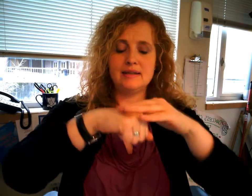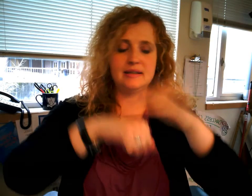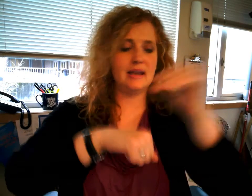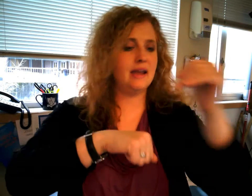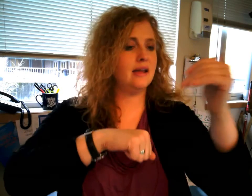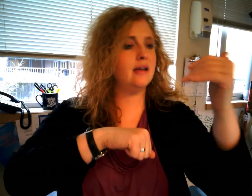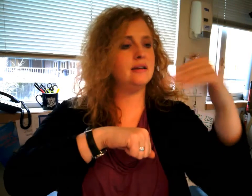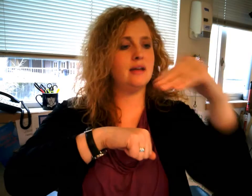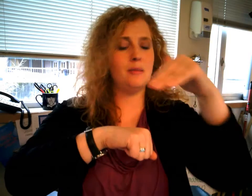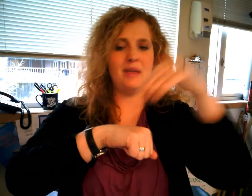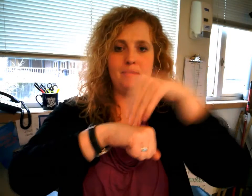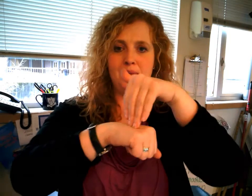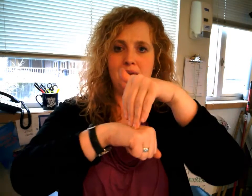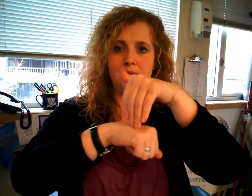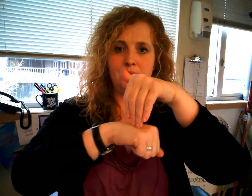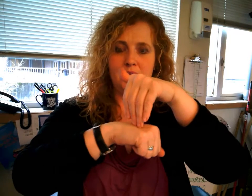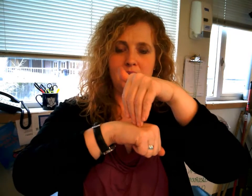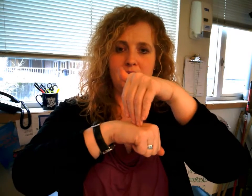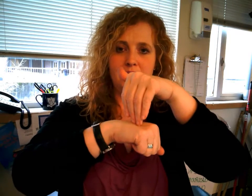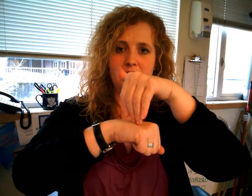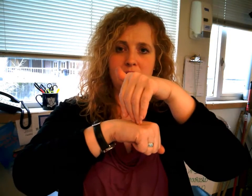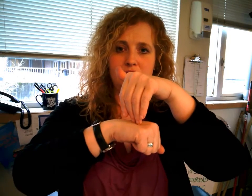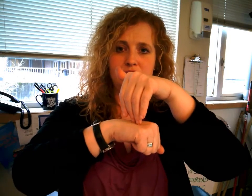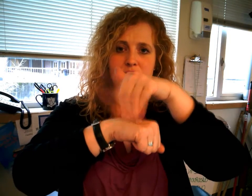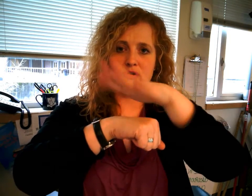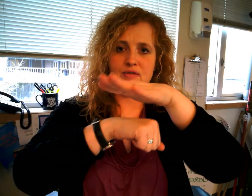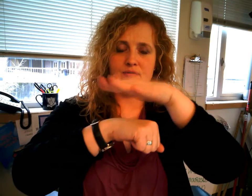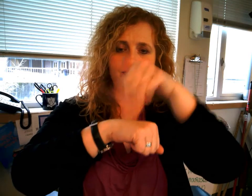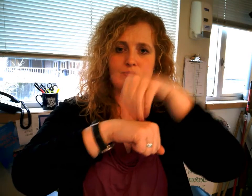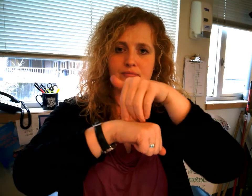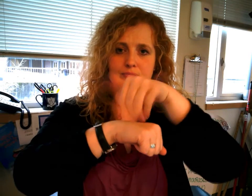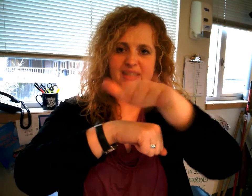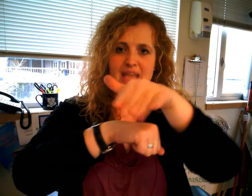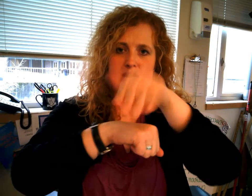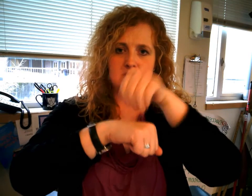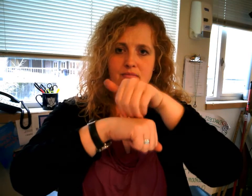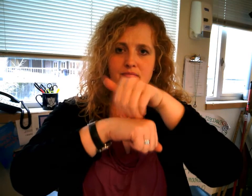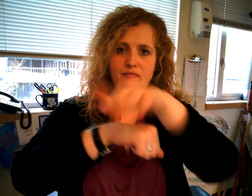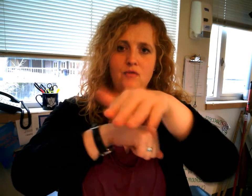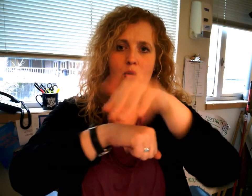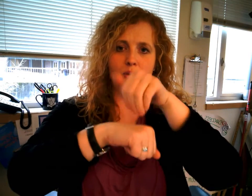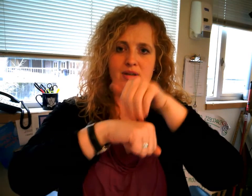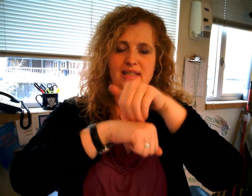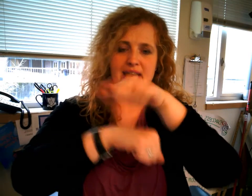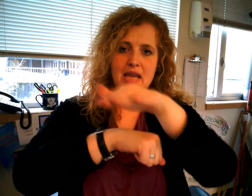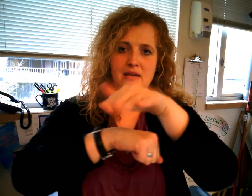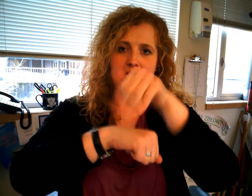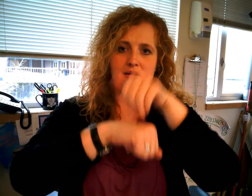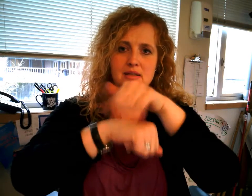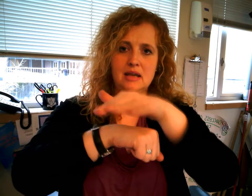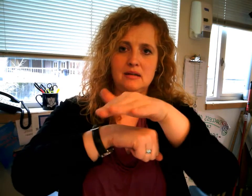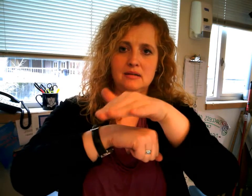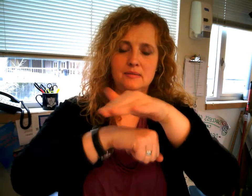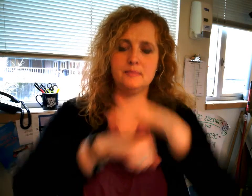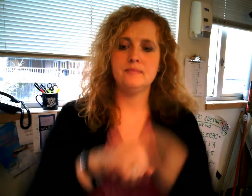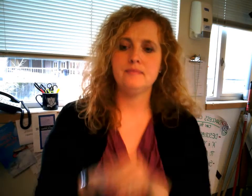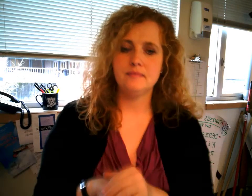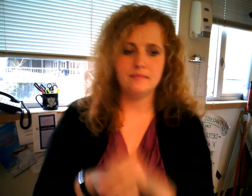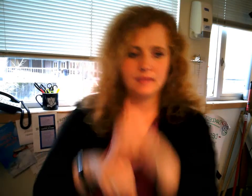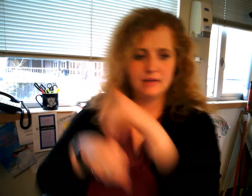and a bent B and it just goes send forward send send you